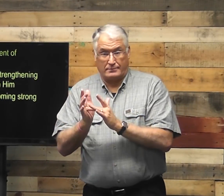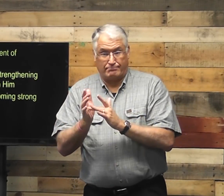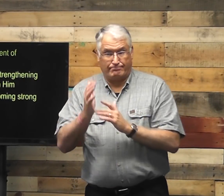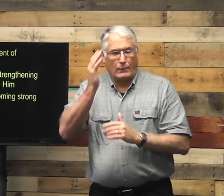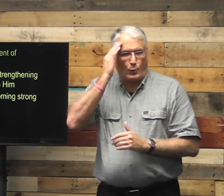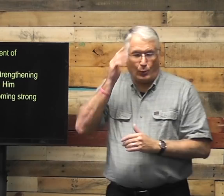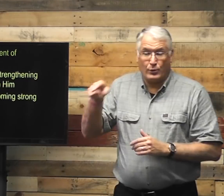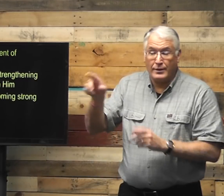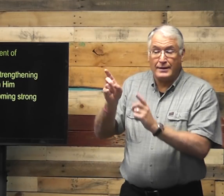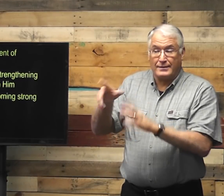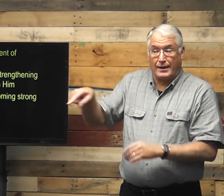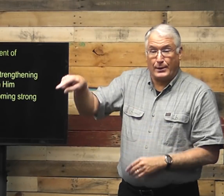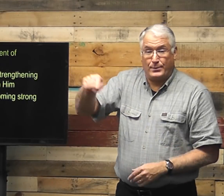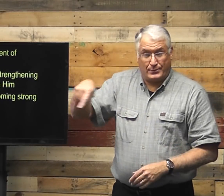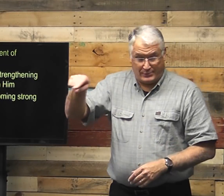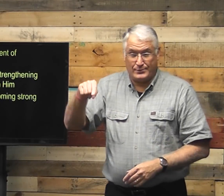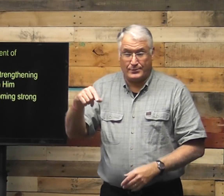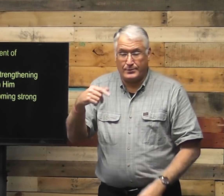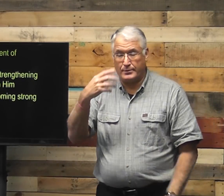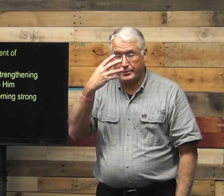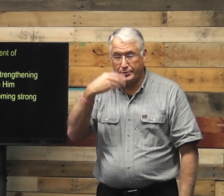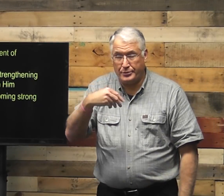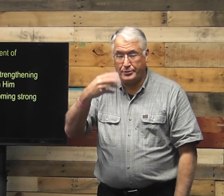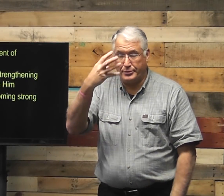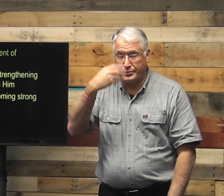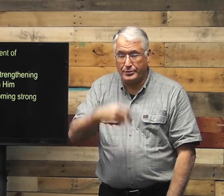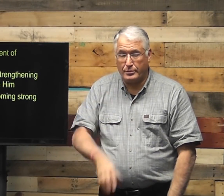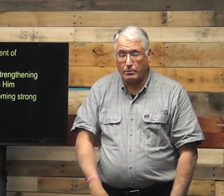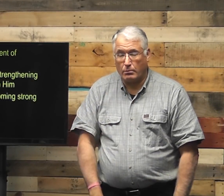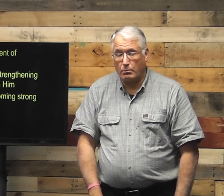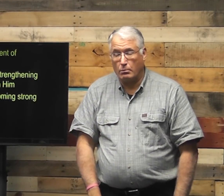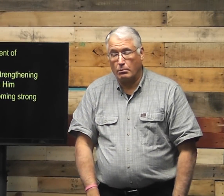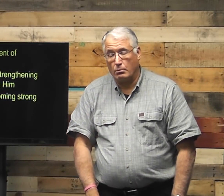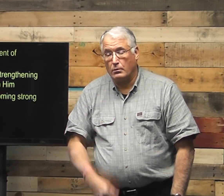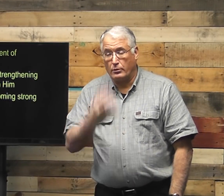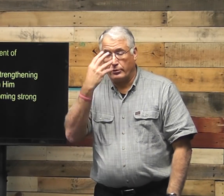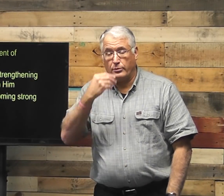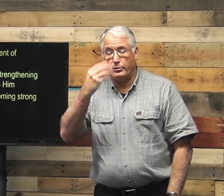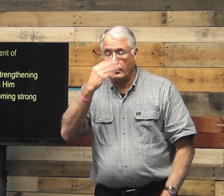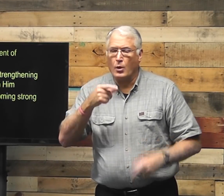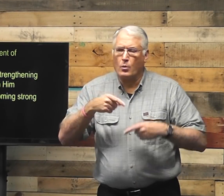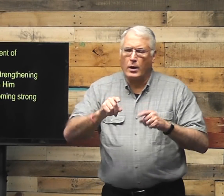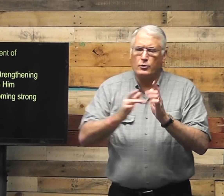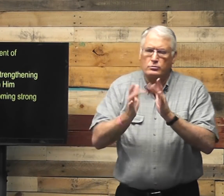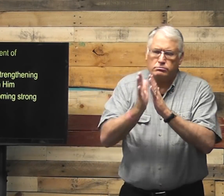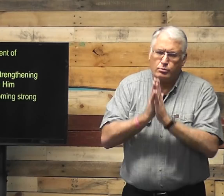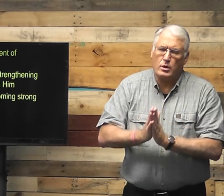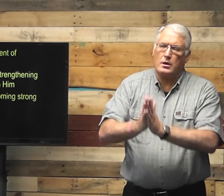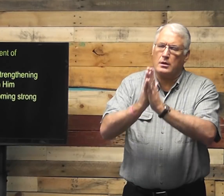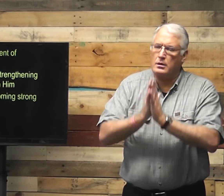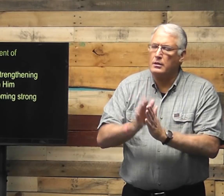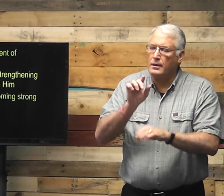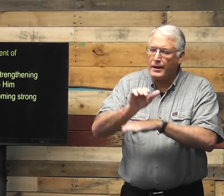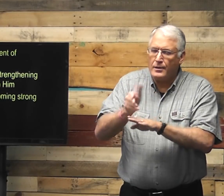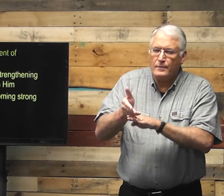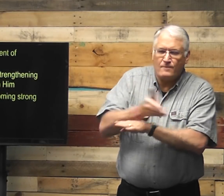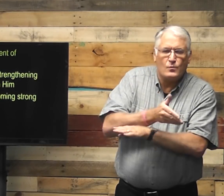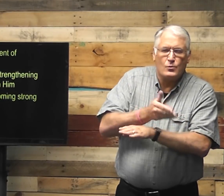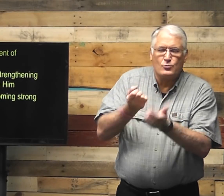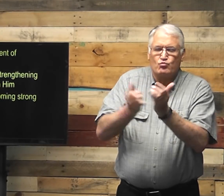So, Jesus knew that the disciples were getting sleepy. While Jesus was praying the night